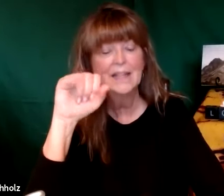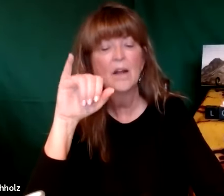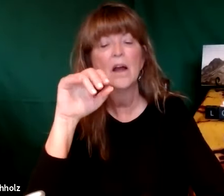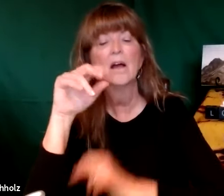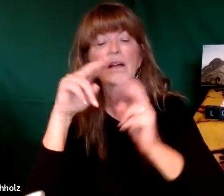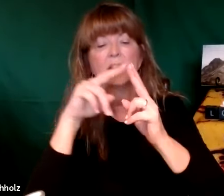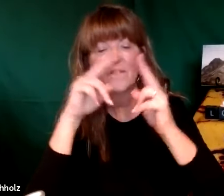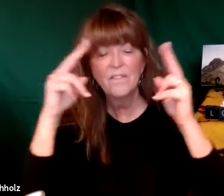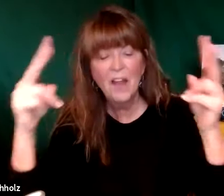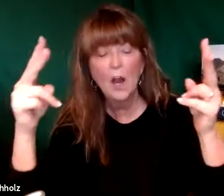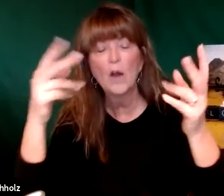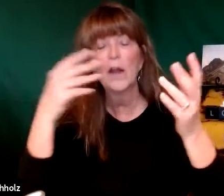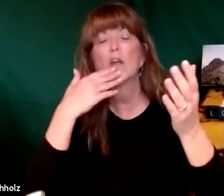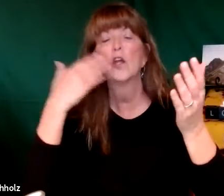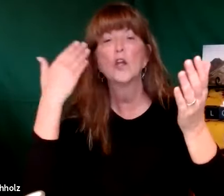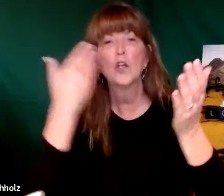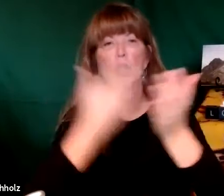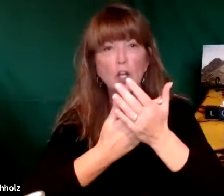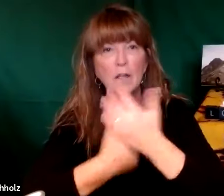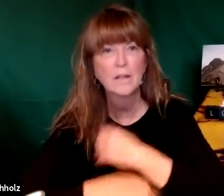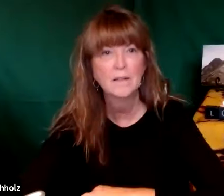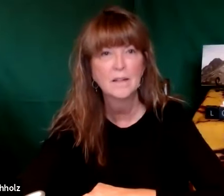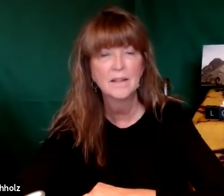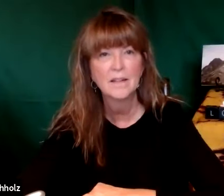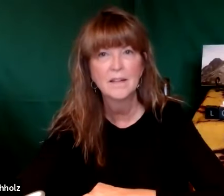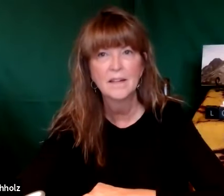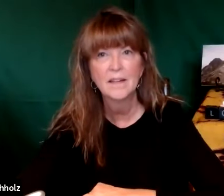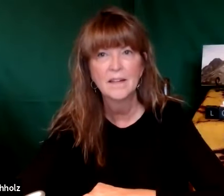and behold it was very good